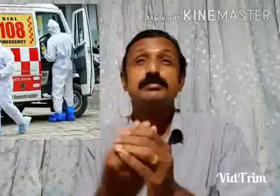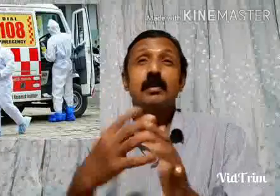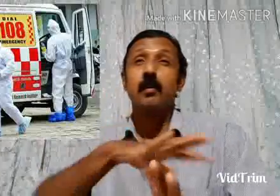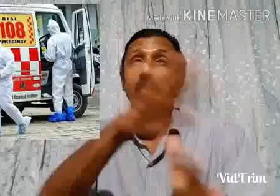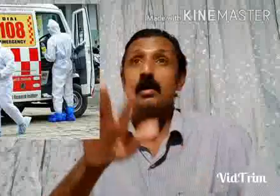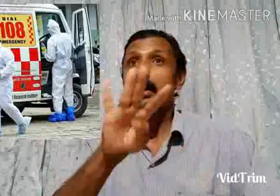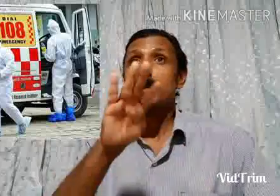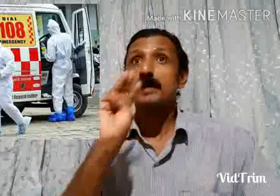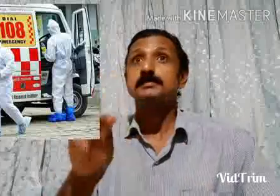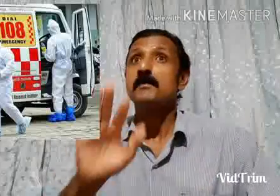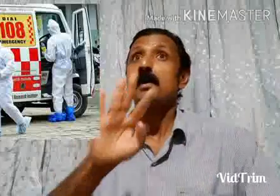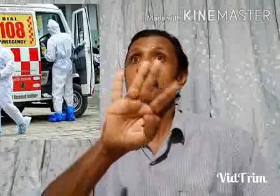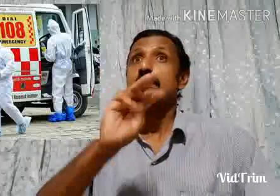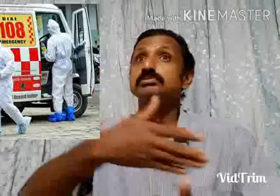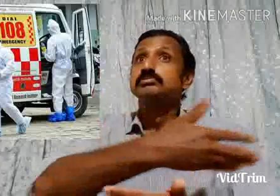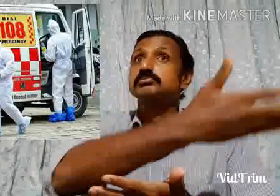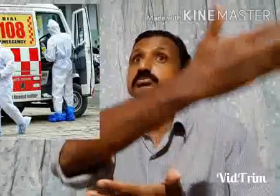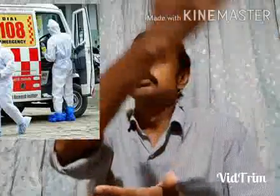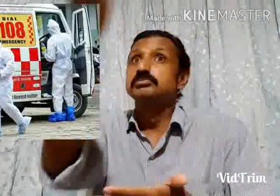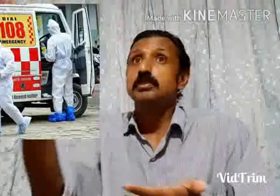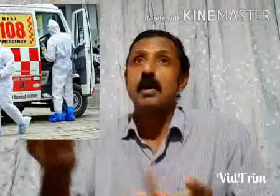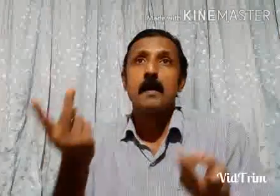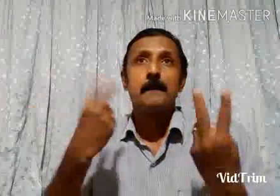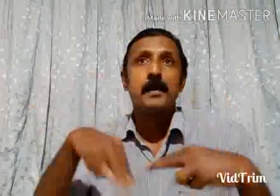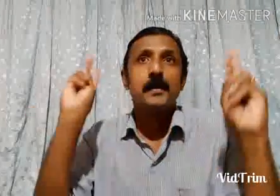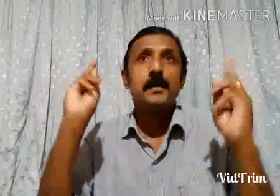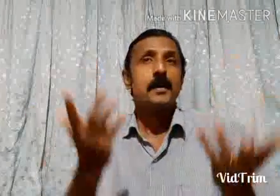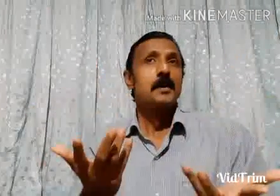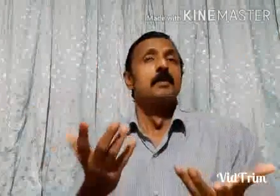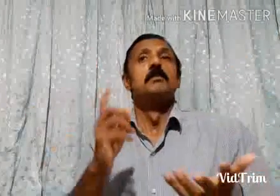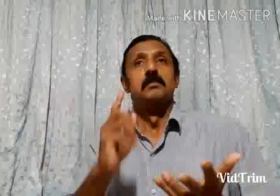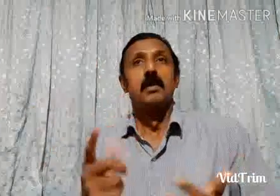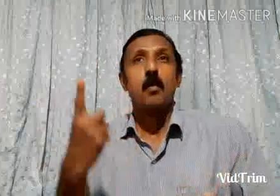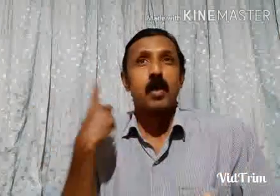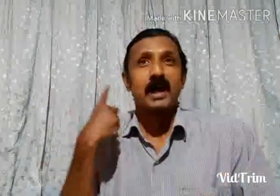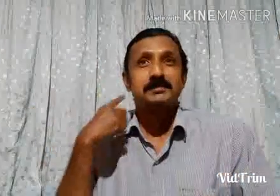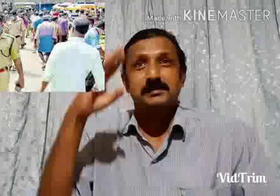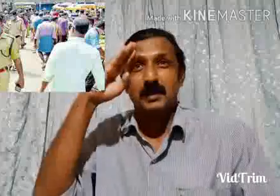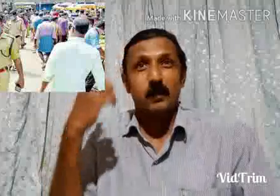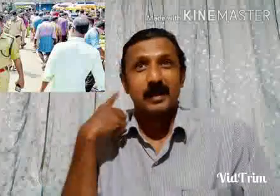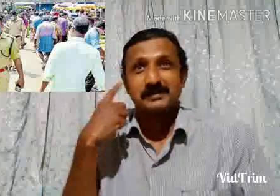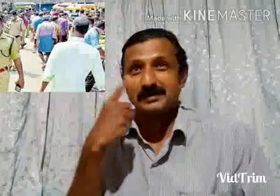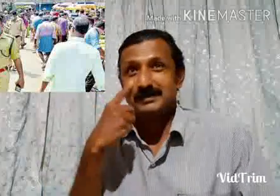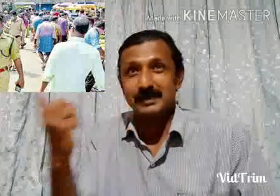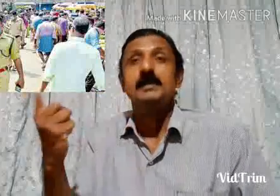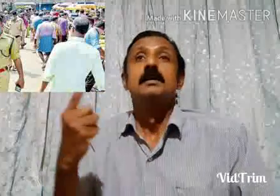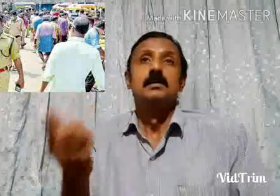I told you... I'm a great person. at I'm a good person. I was a good person. I said,